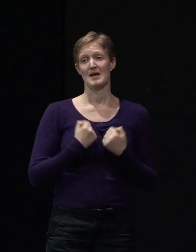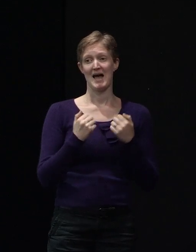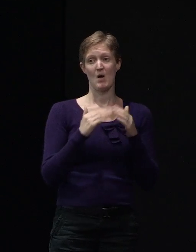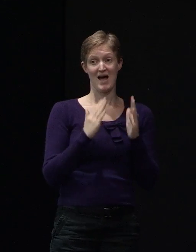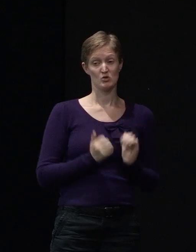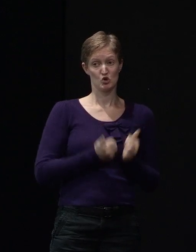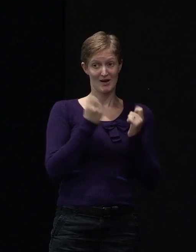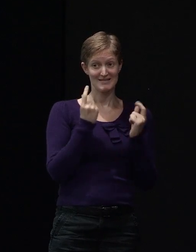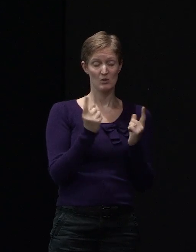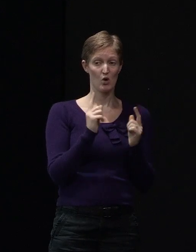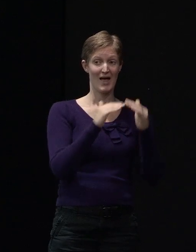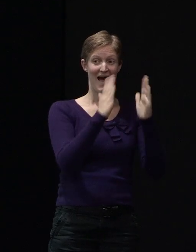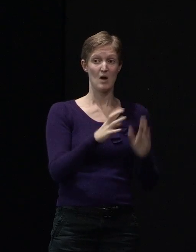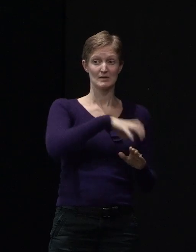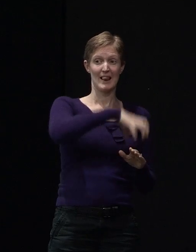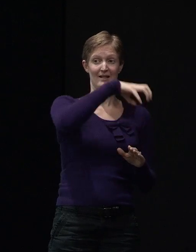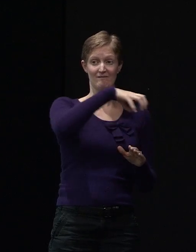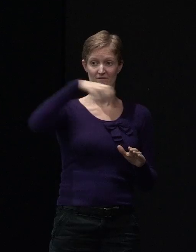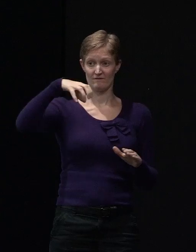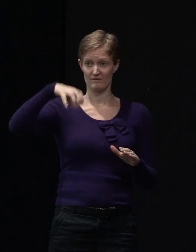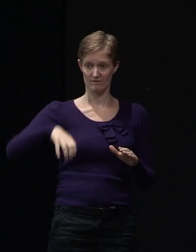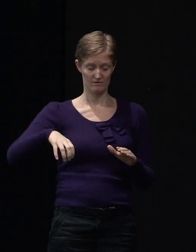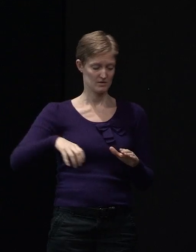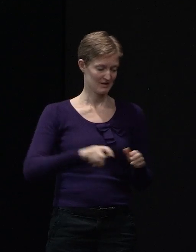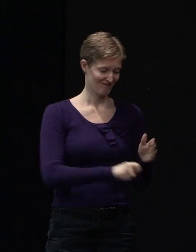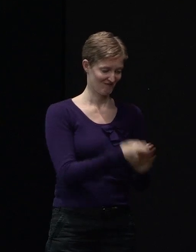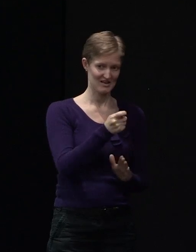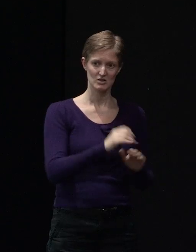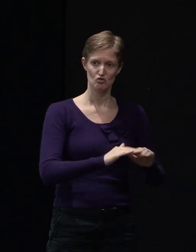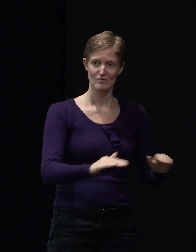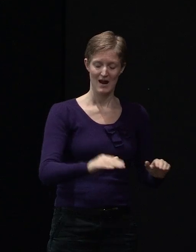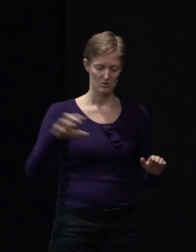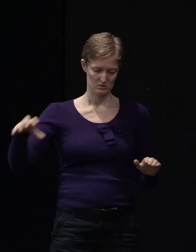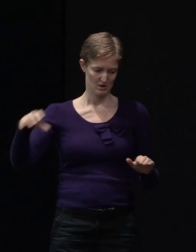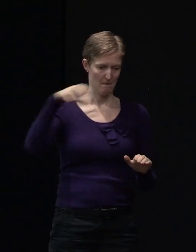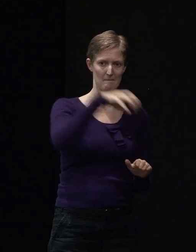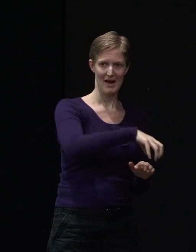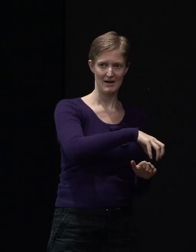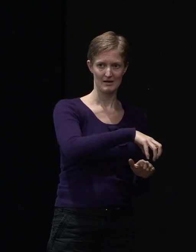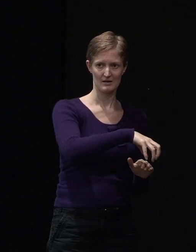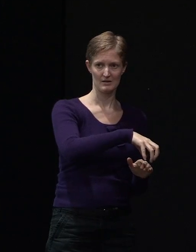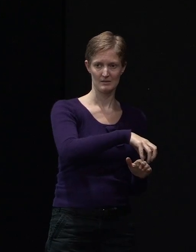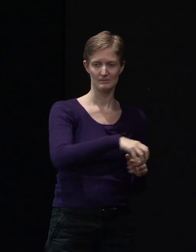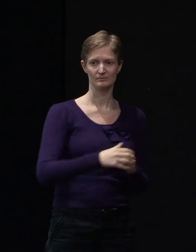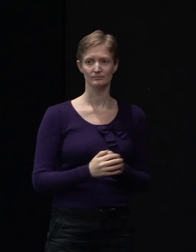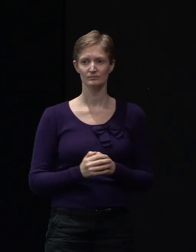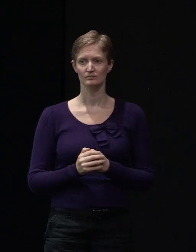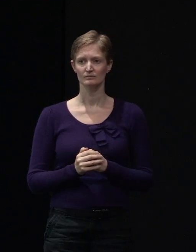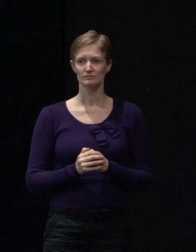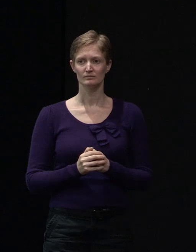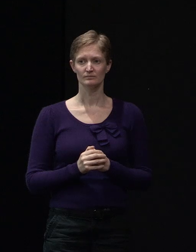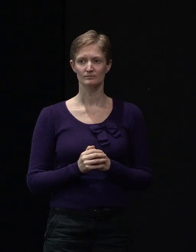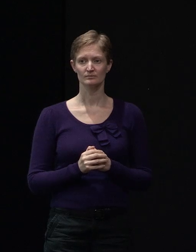shift the house off the property. So lift it up, shift it off, fix the ground, put the house back on. And those